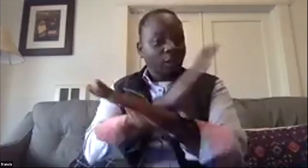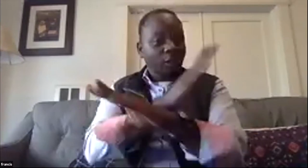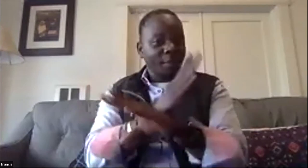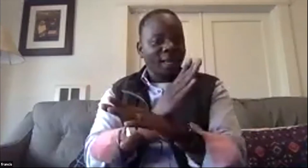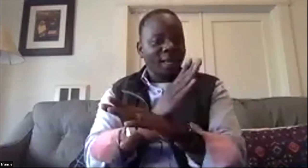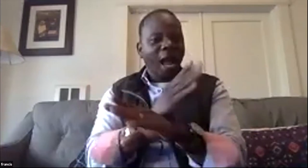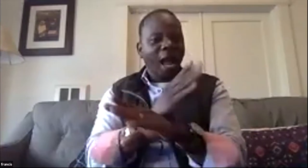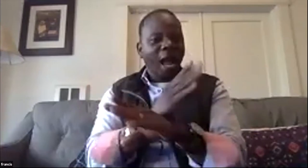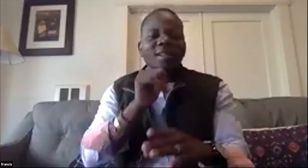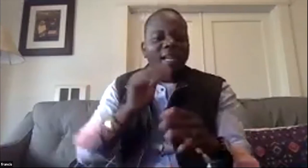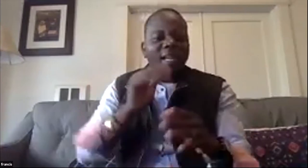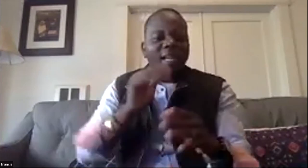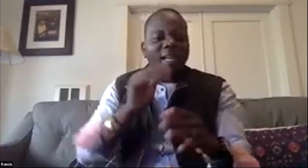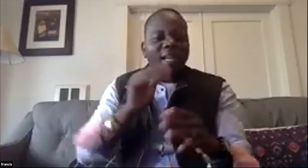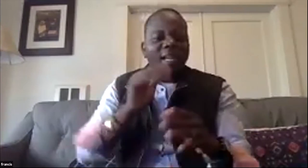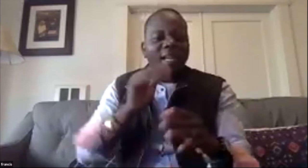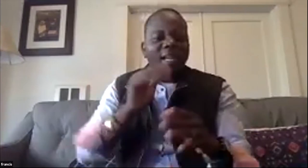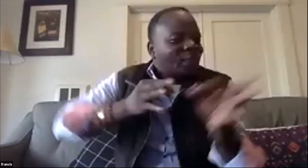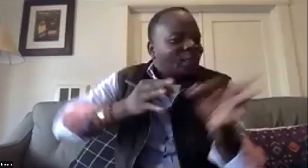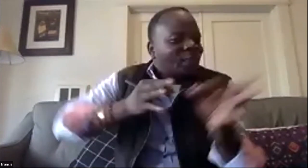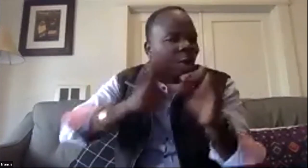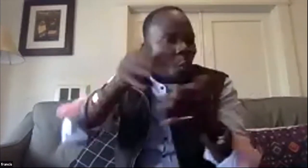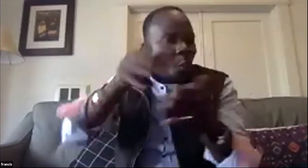and that hang on just a second